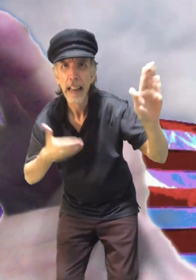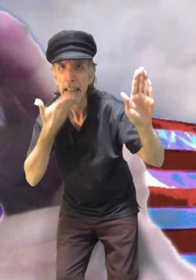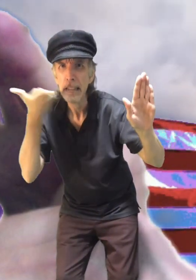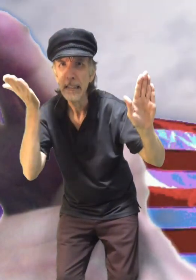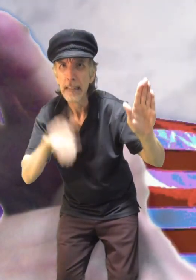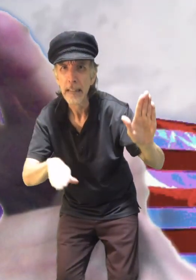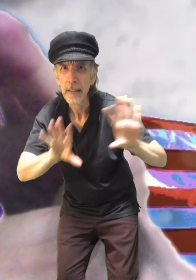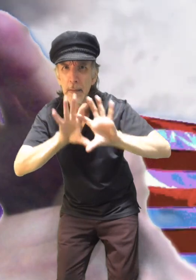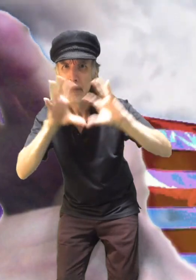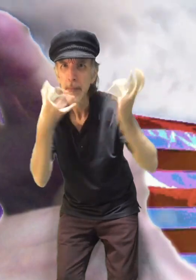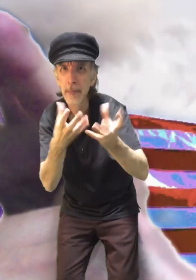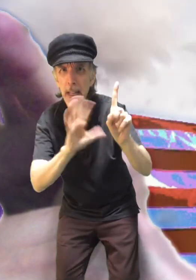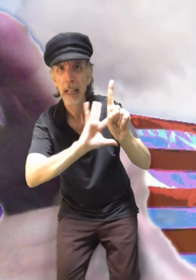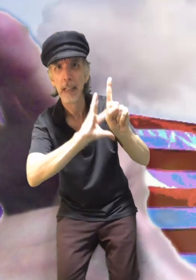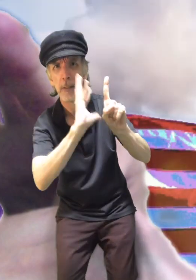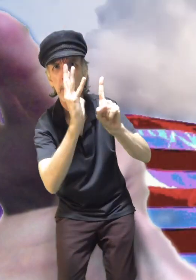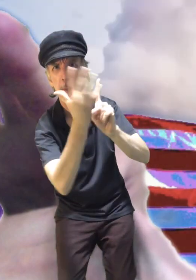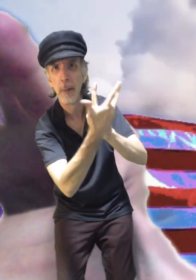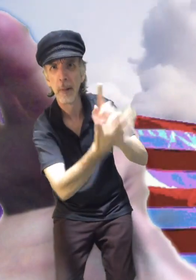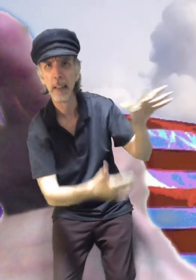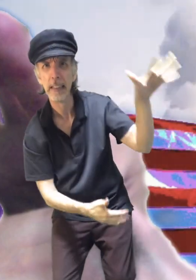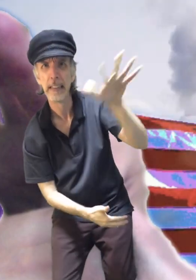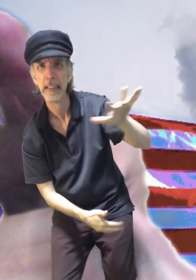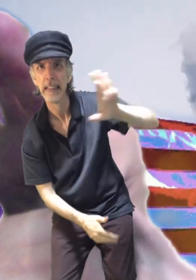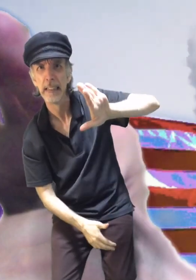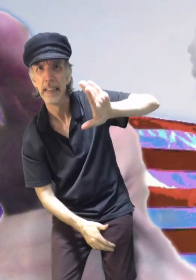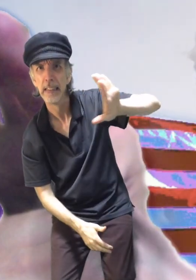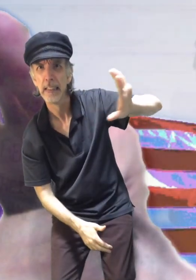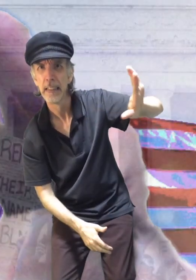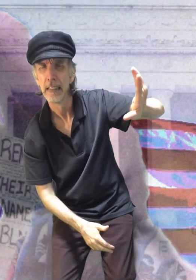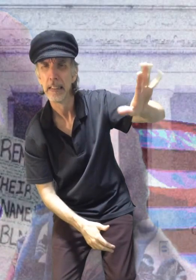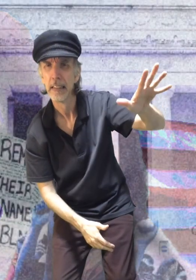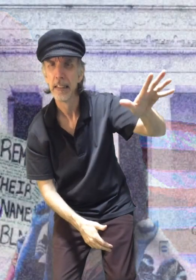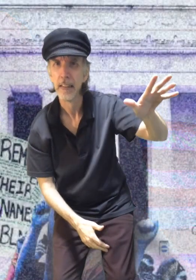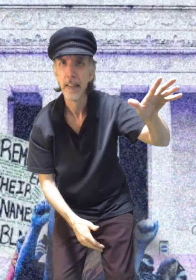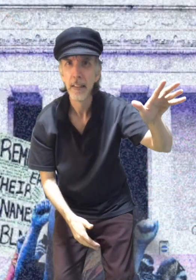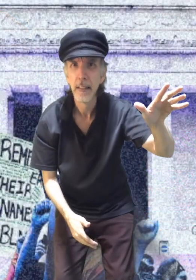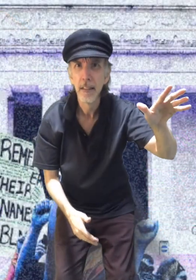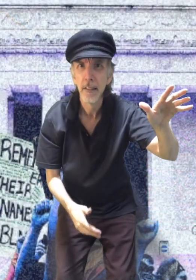and his cronies with resilience,